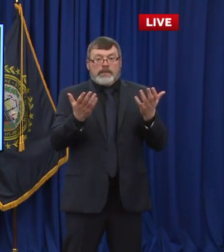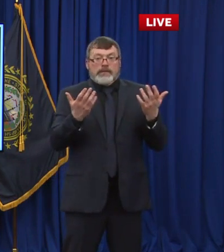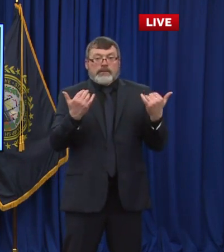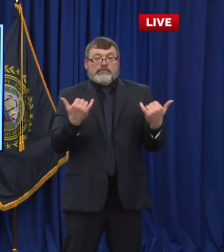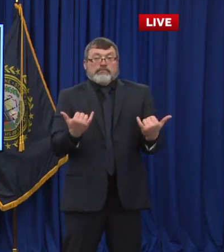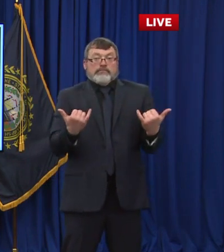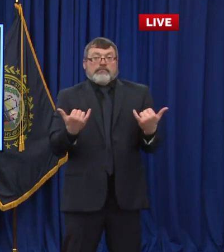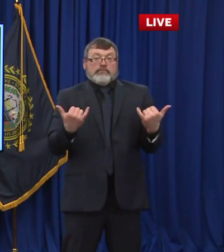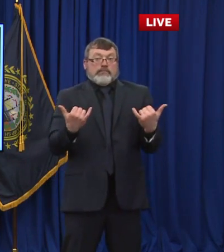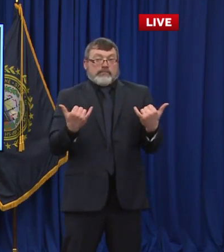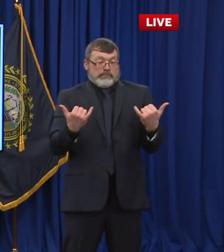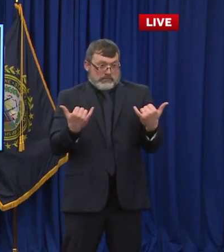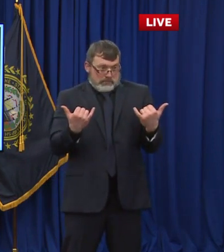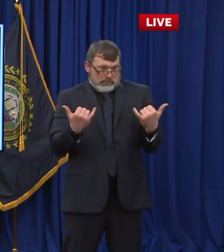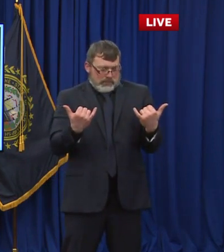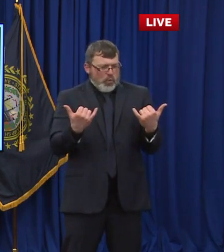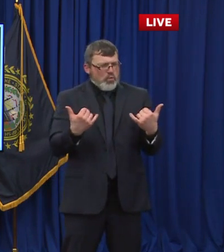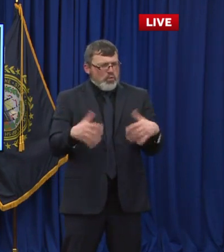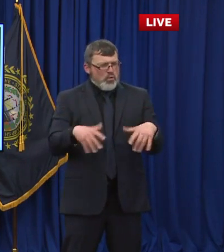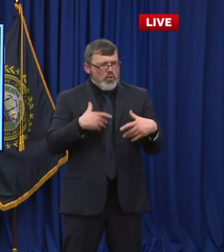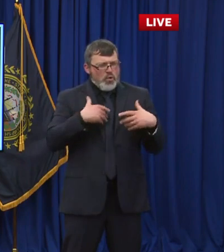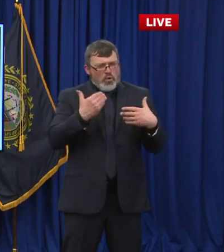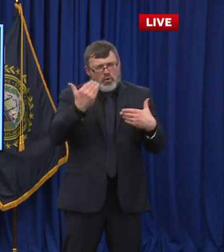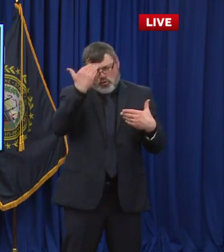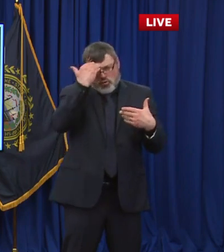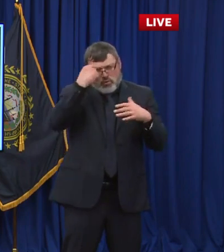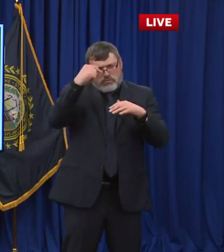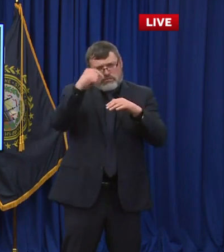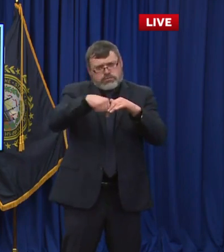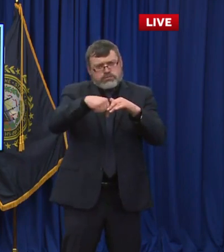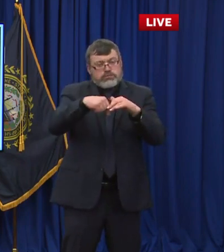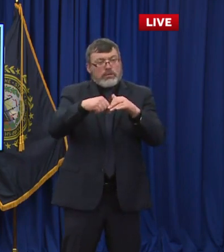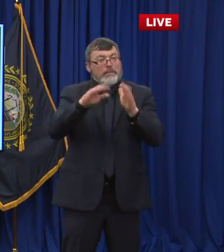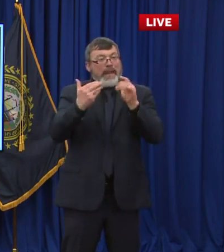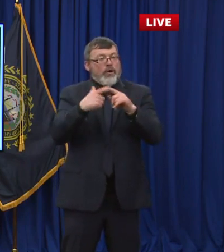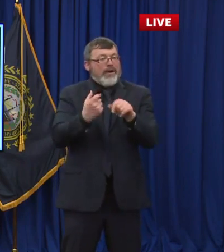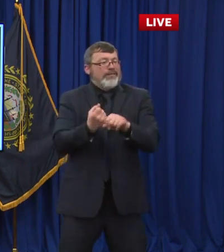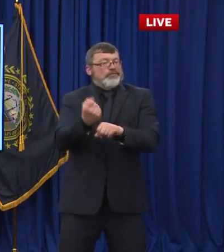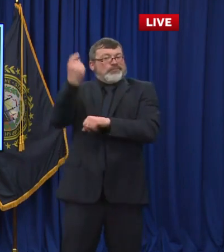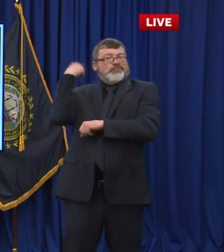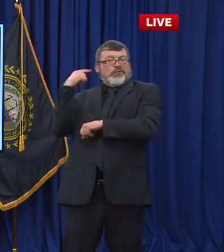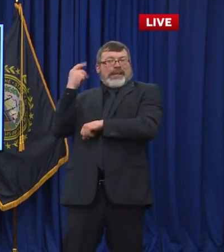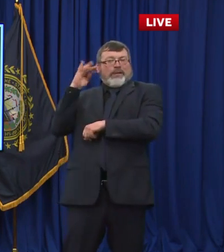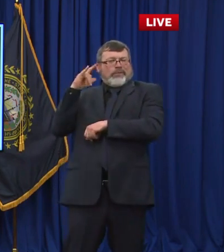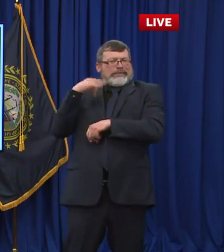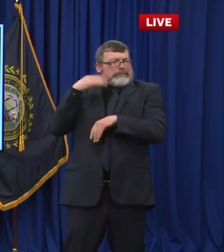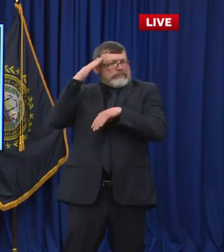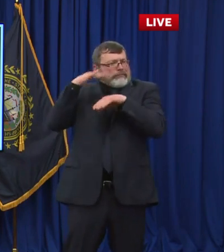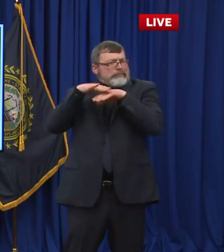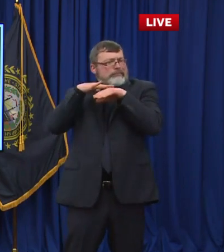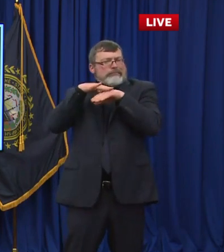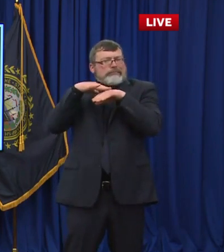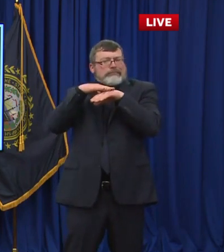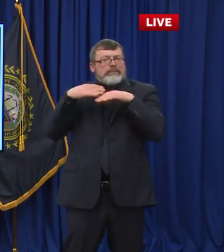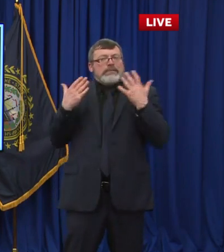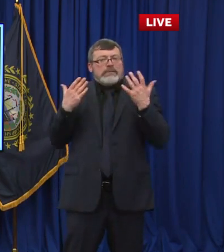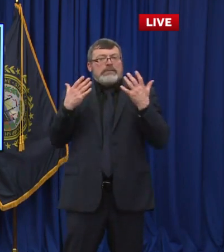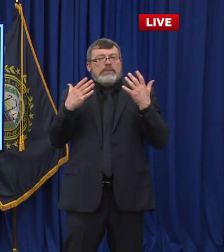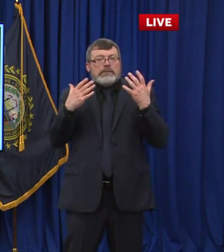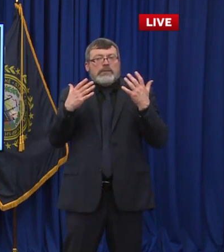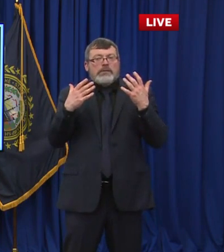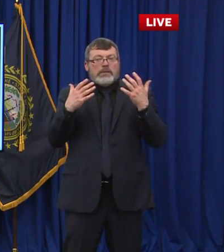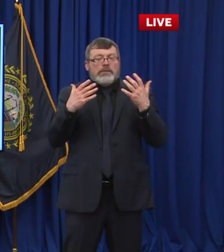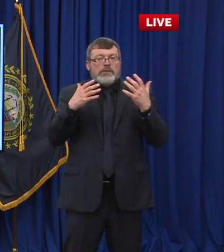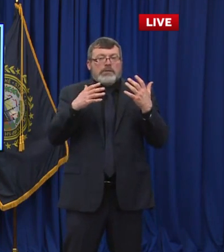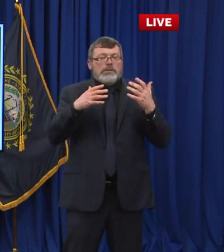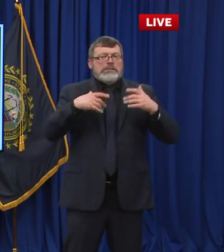place. A lot of it is definition and open term interpretation. So right now we are actively working on editing what